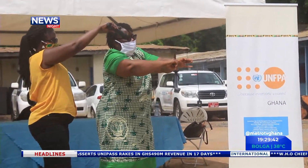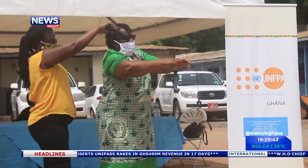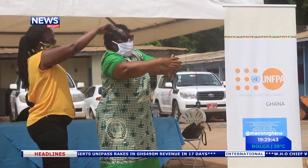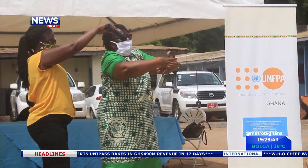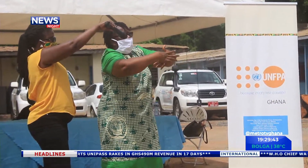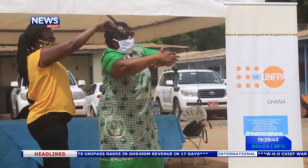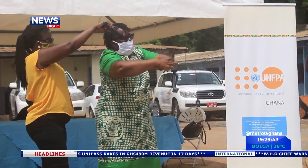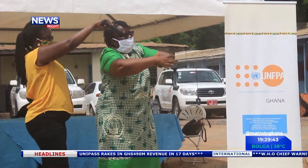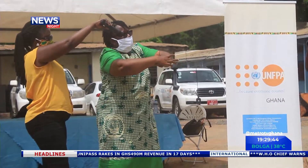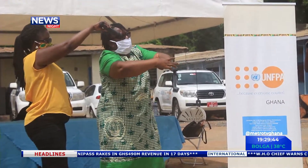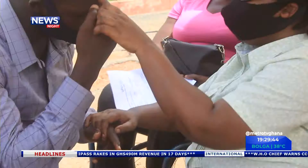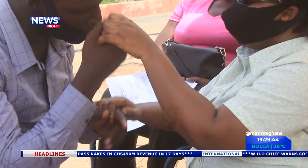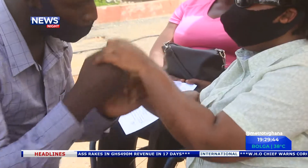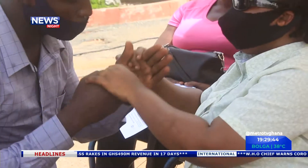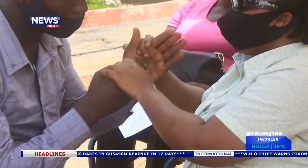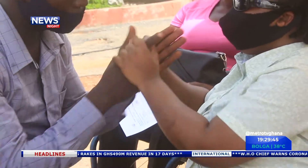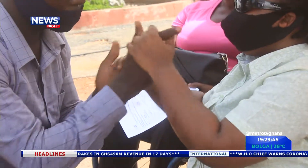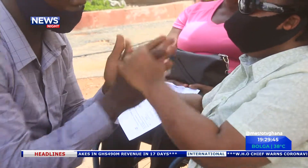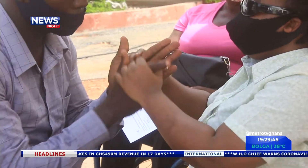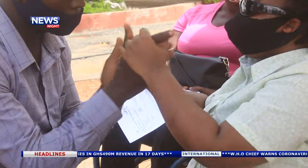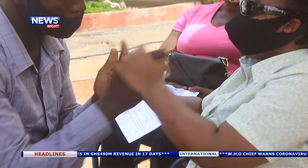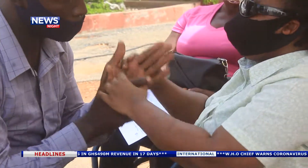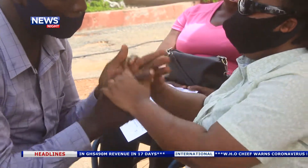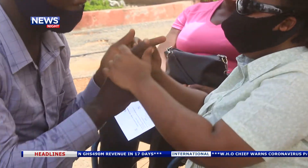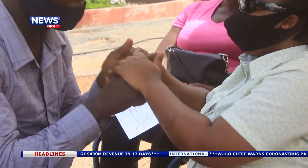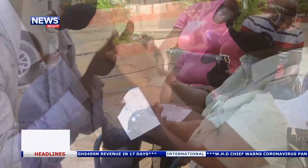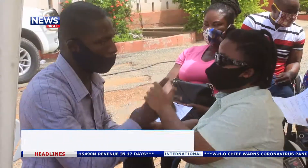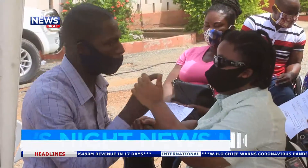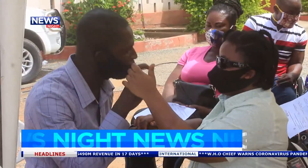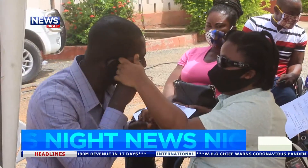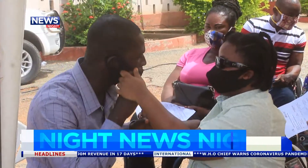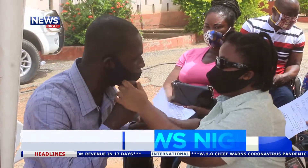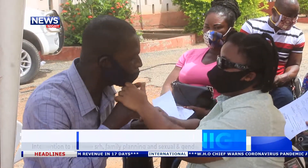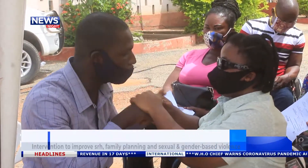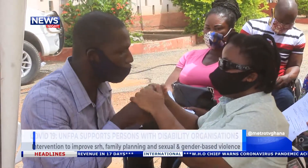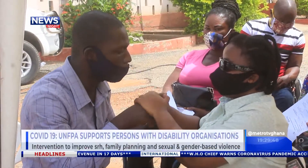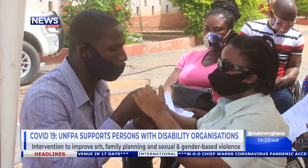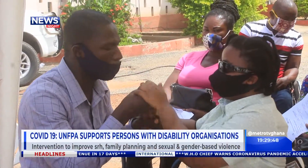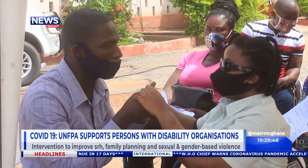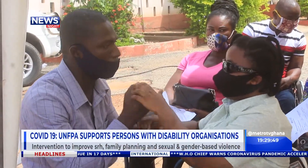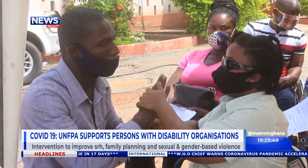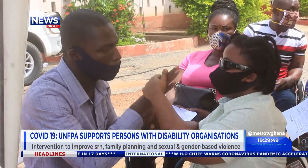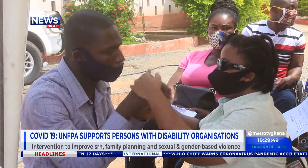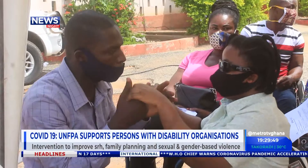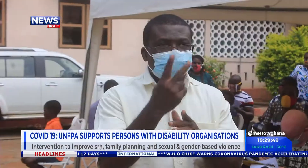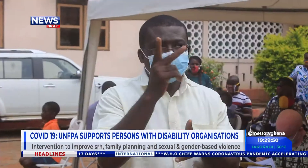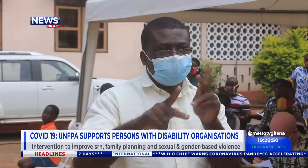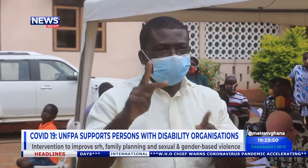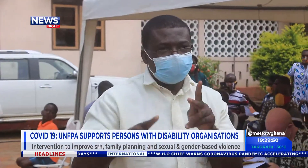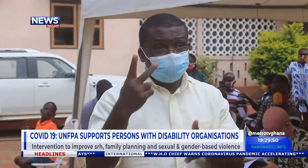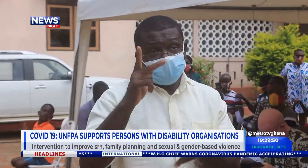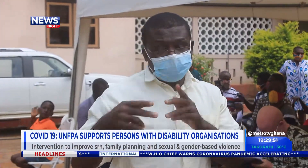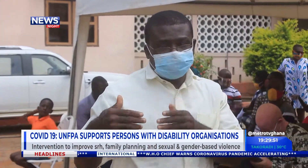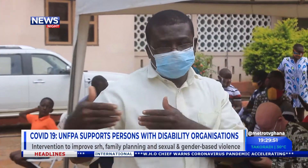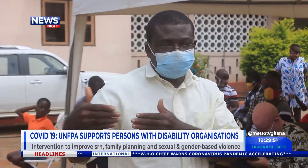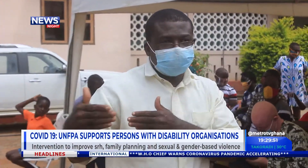A fruitful activity as beneficiaries engage the health professionals for answers and clarification to issues. I know